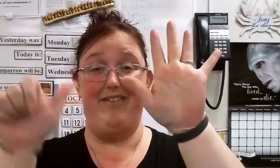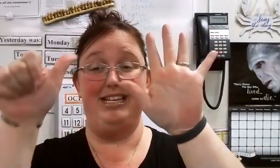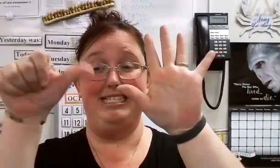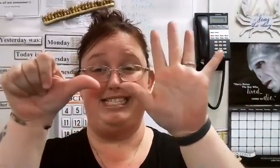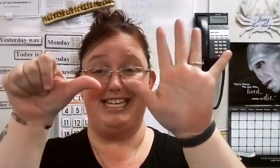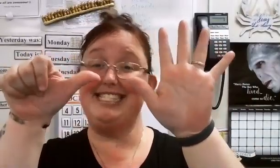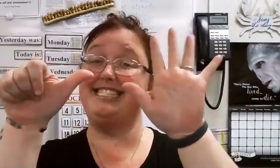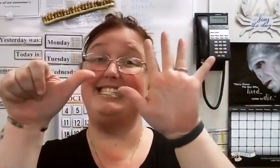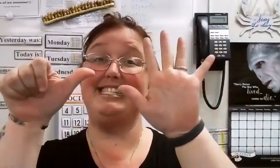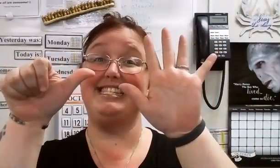six.